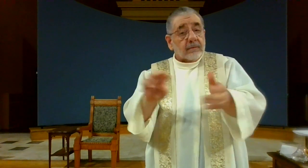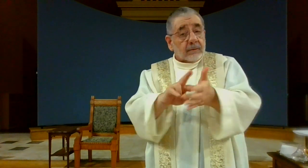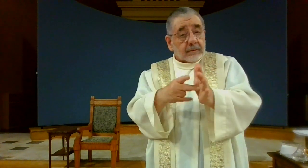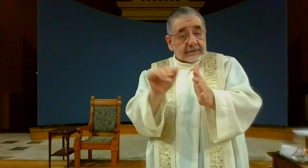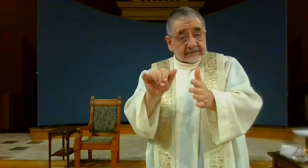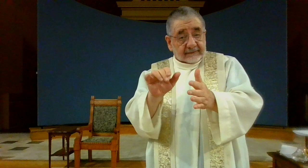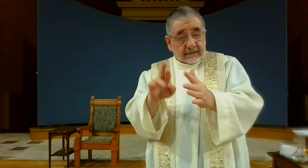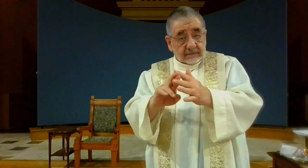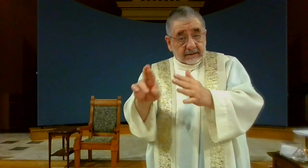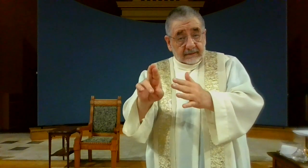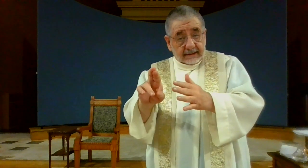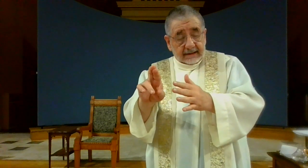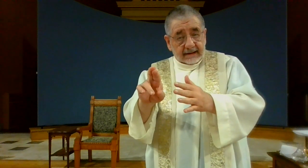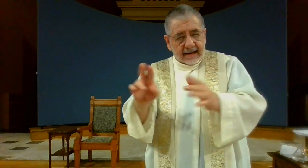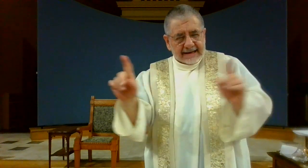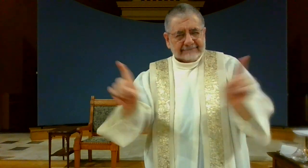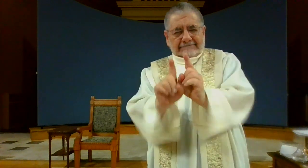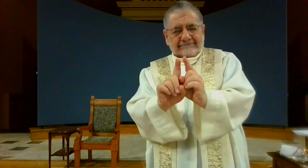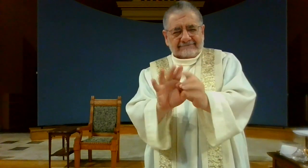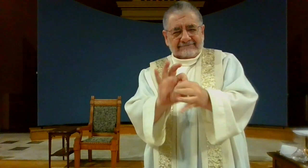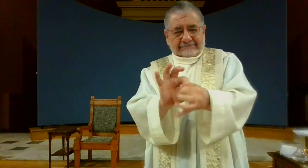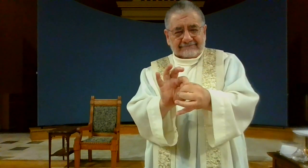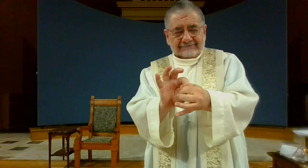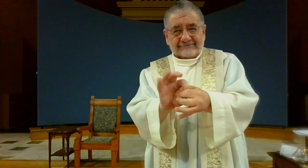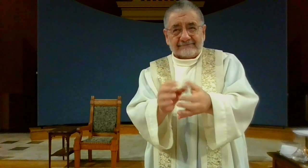So this retreat was meant to bring them back together again.